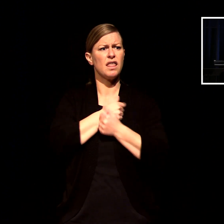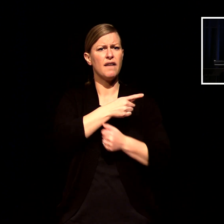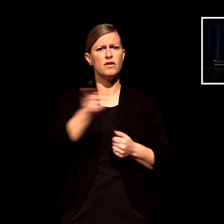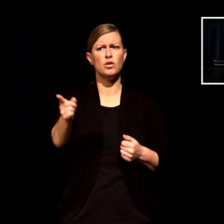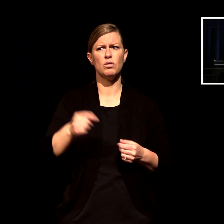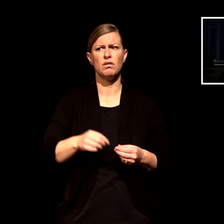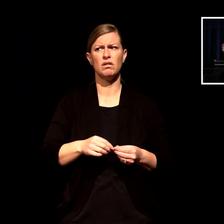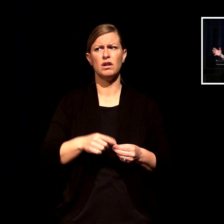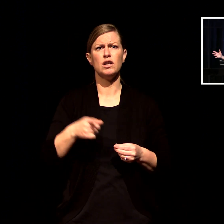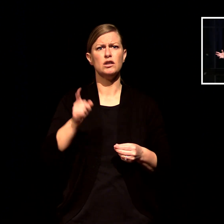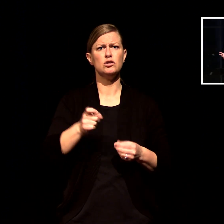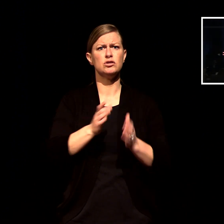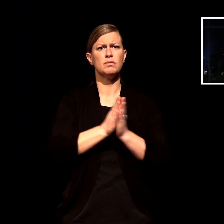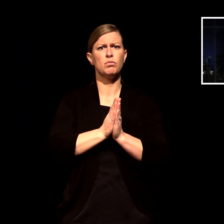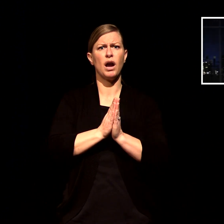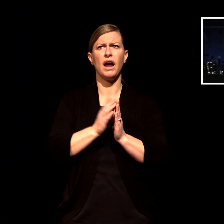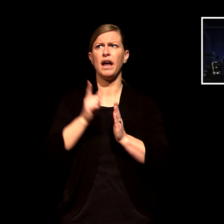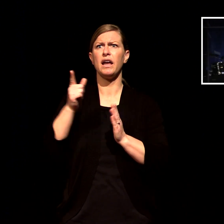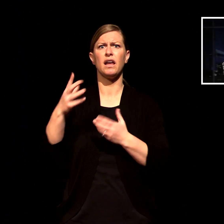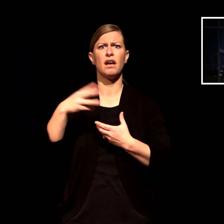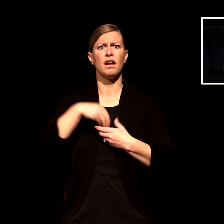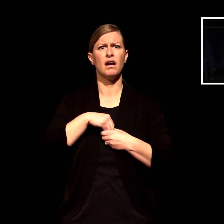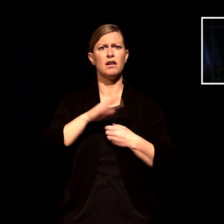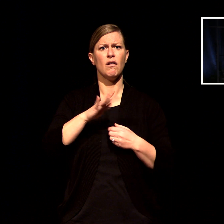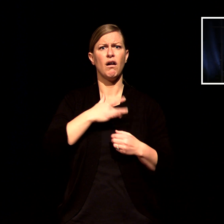amen now i cleaned that up for you a little bit it was worse in real time